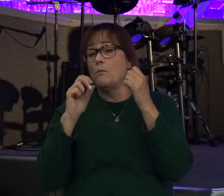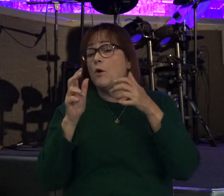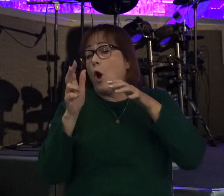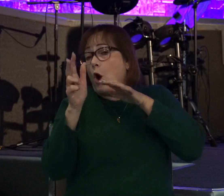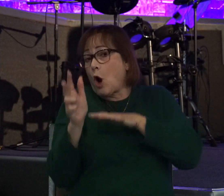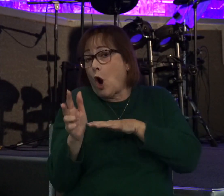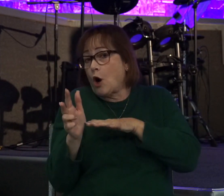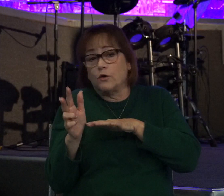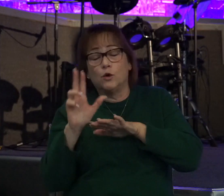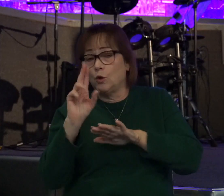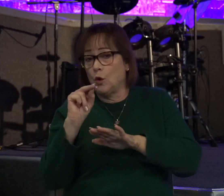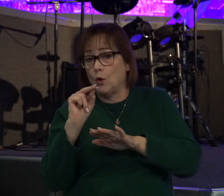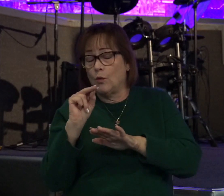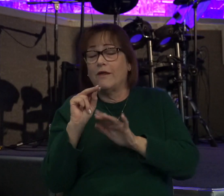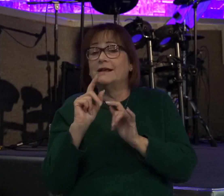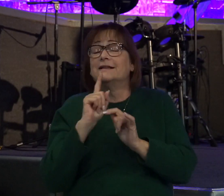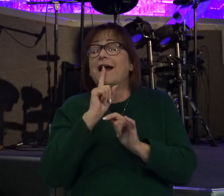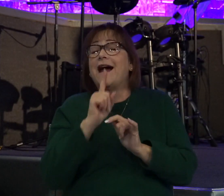Actually, that's what the Philistines did.